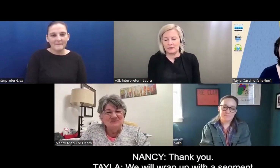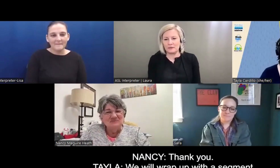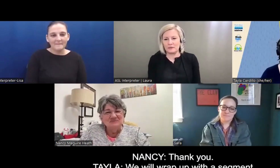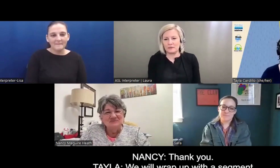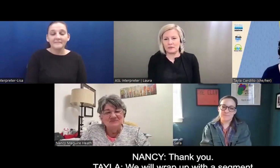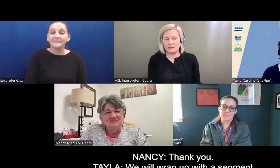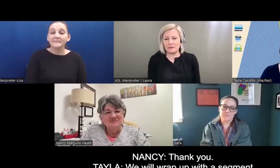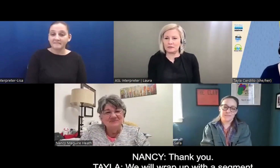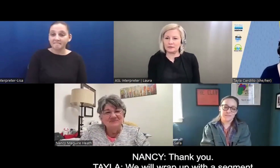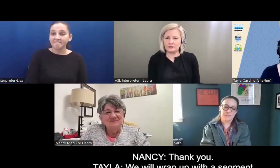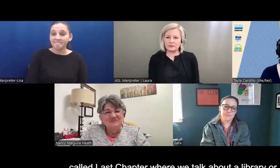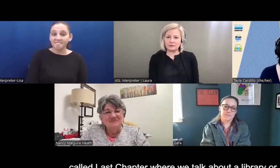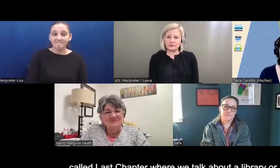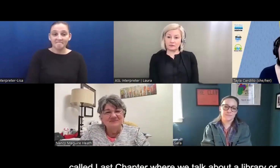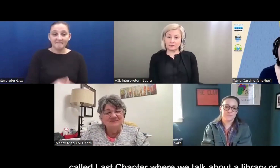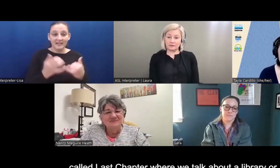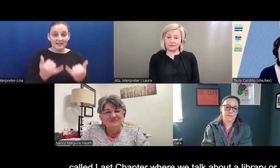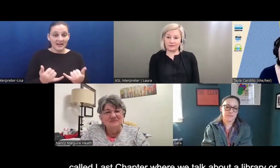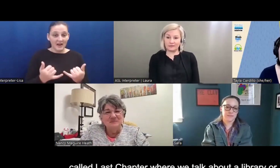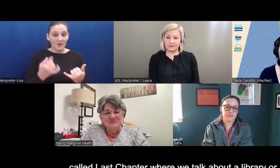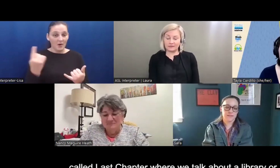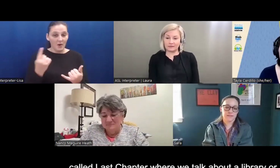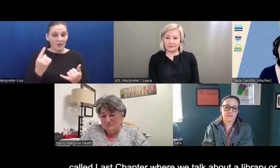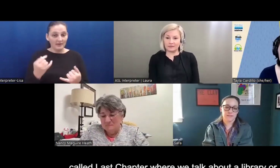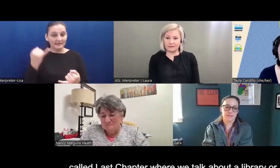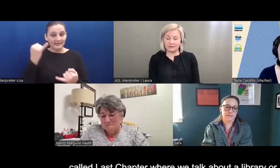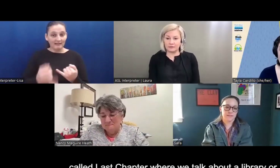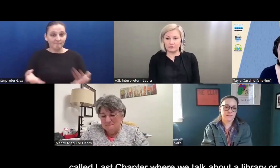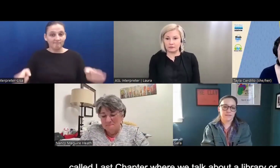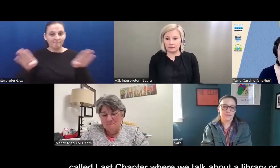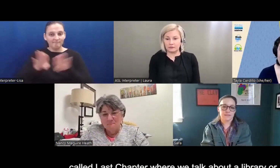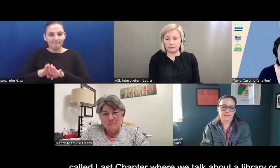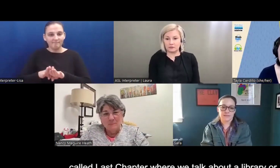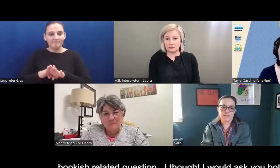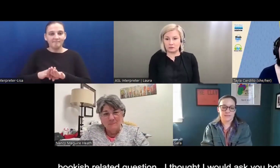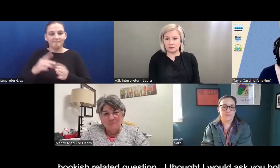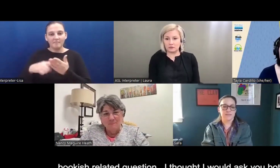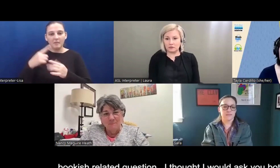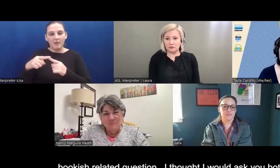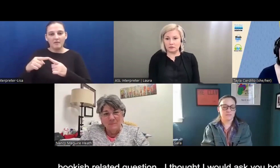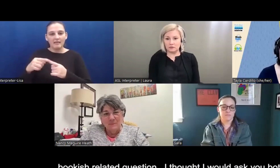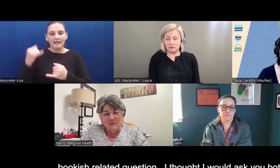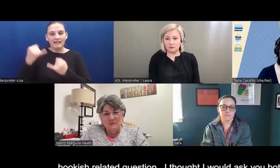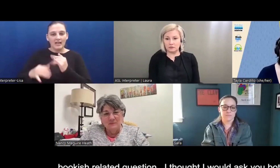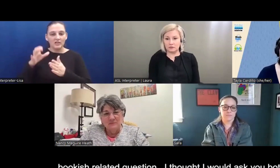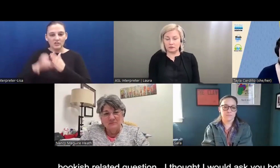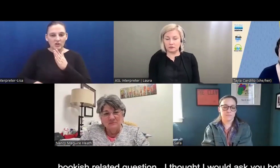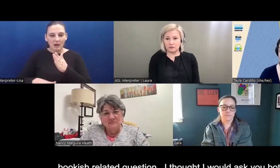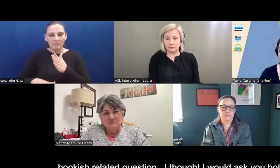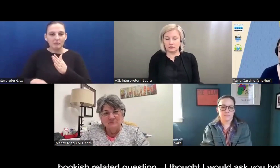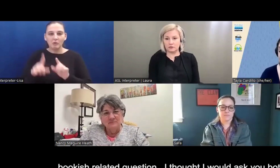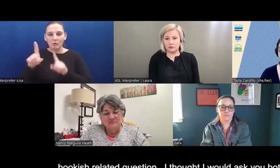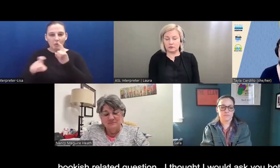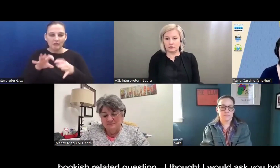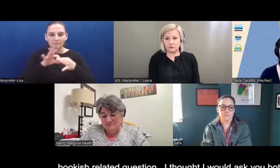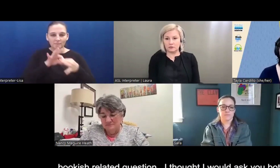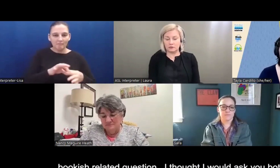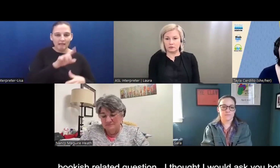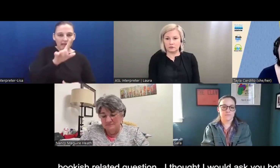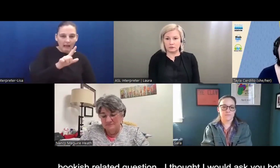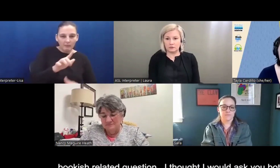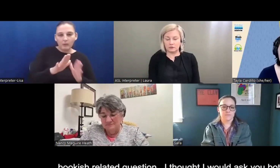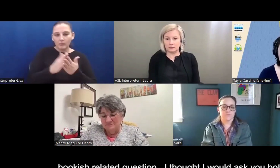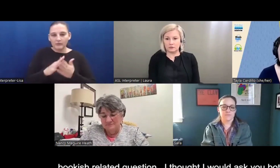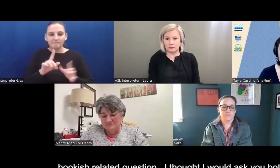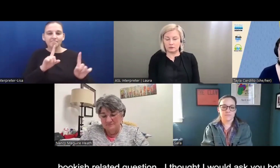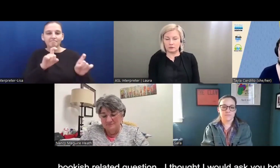All right. So we wrap up the show with the segment I call the last chapter, where we talk about a library or bookish related question. And I thought I would